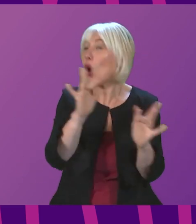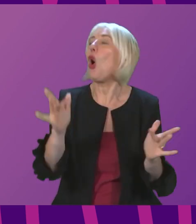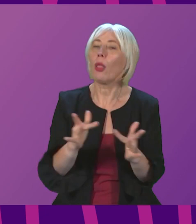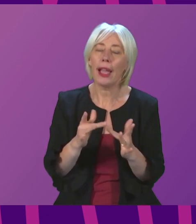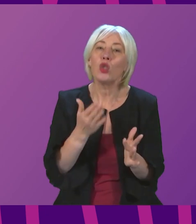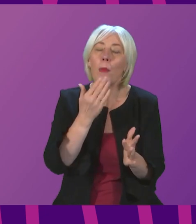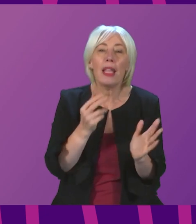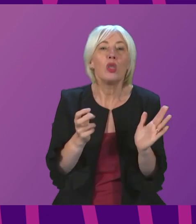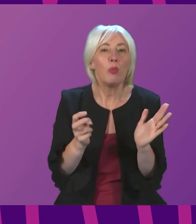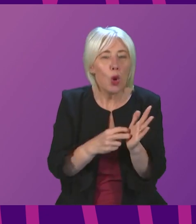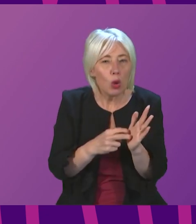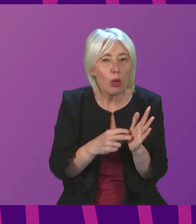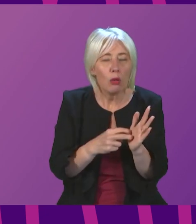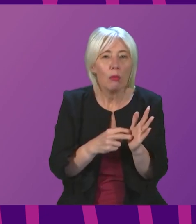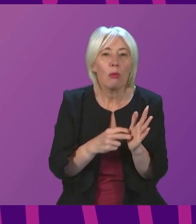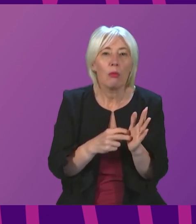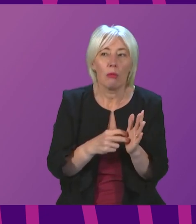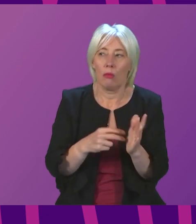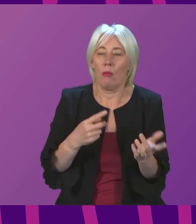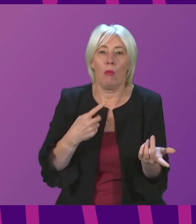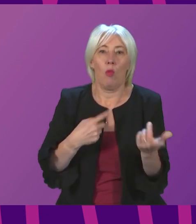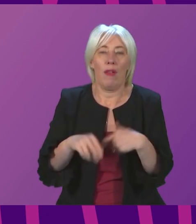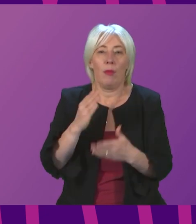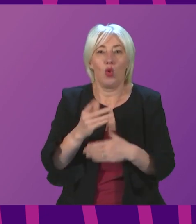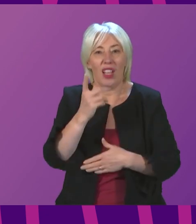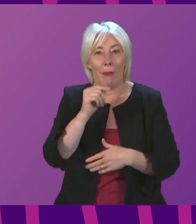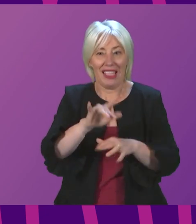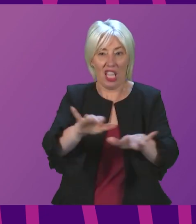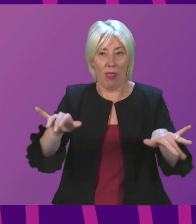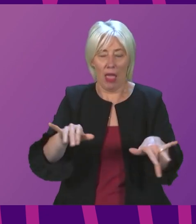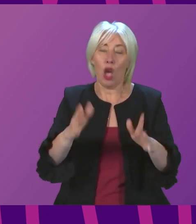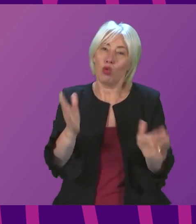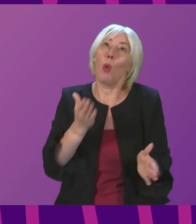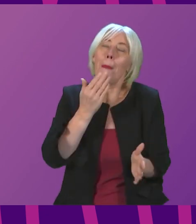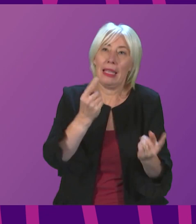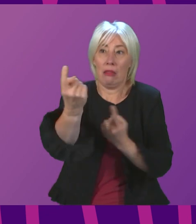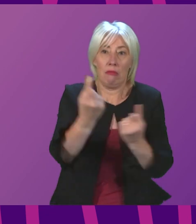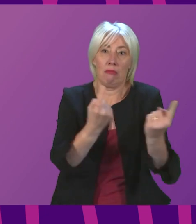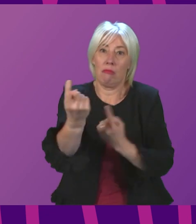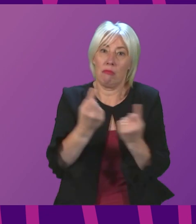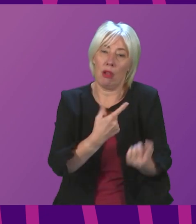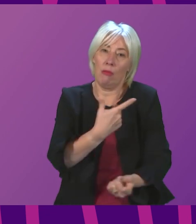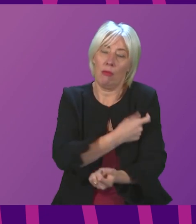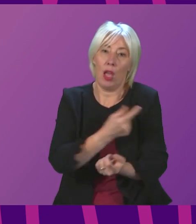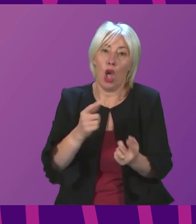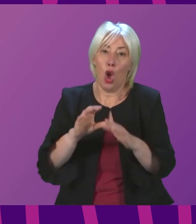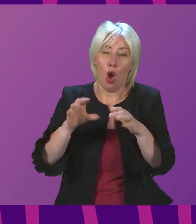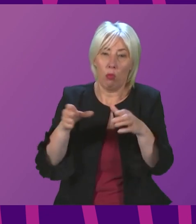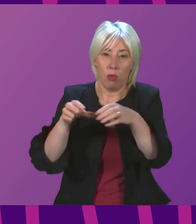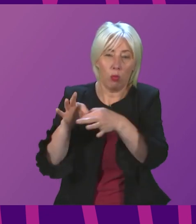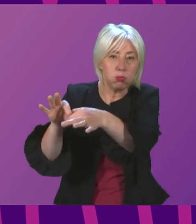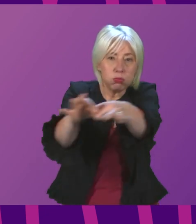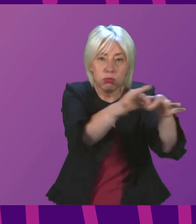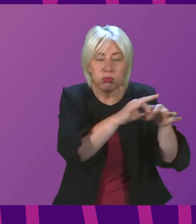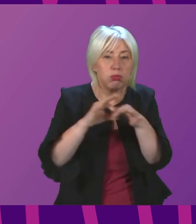book your appointment. We will do what we need to do to make sure the capacity is there. Please come forward. Together, through this national mission, hopefully we